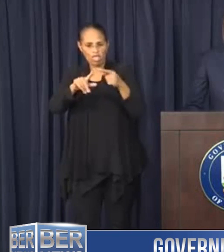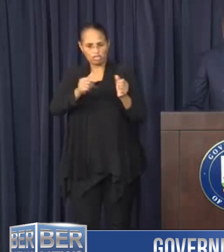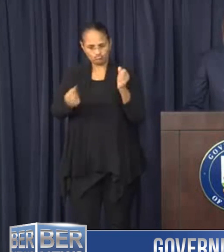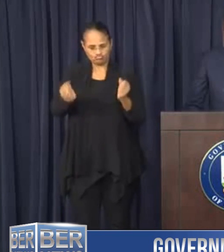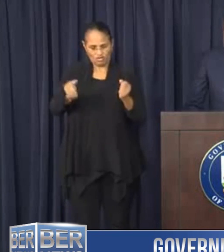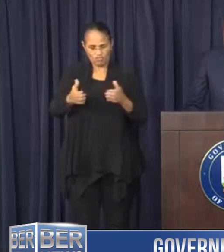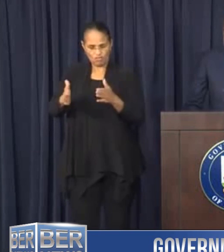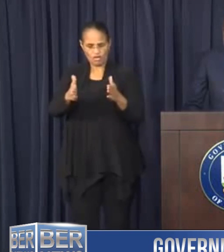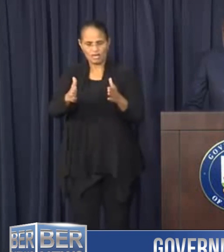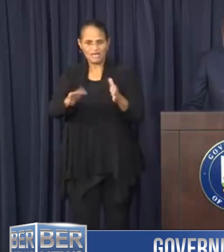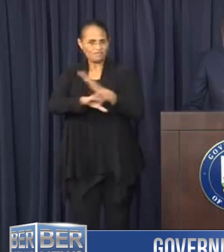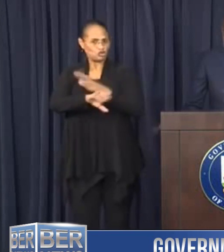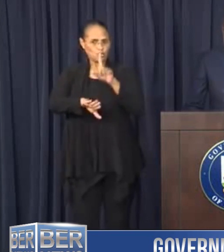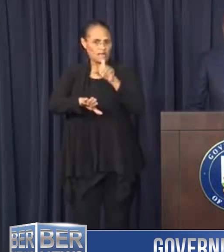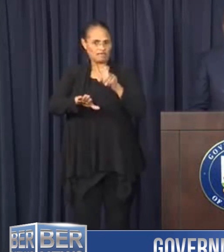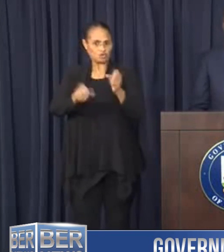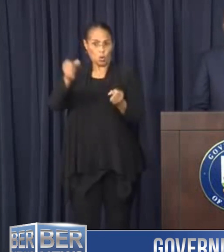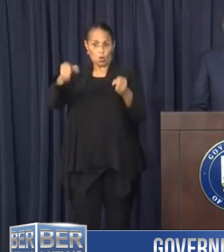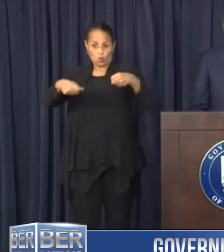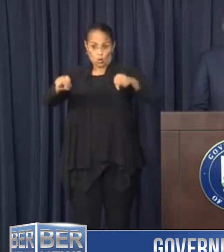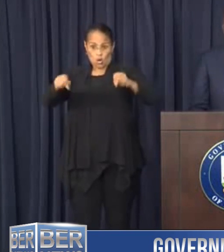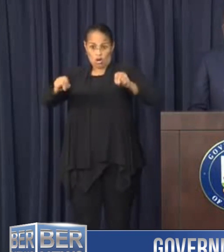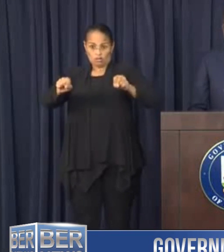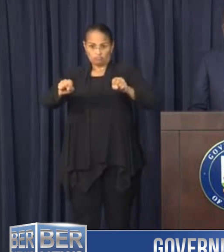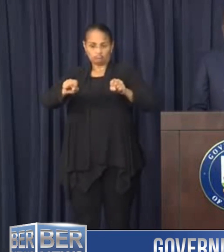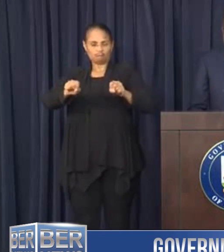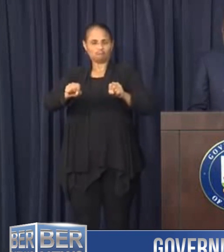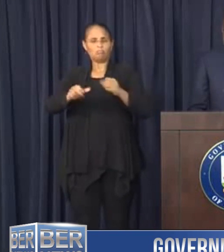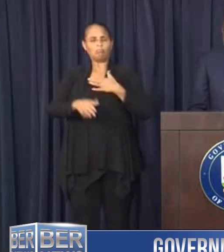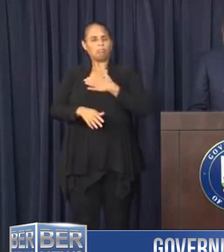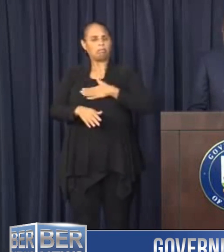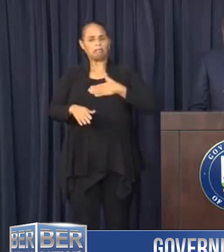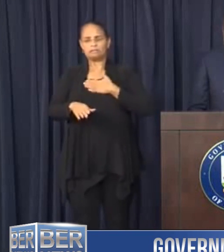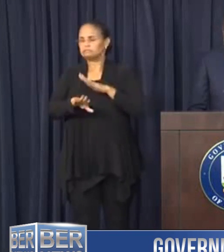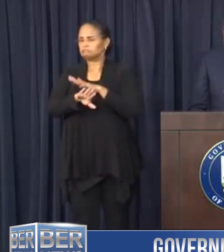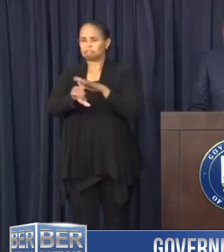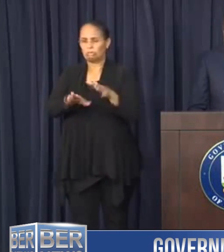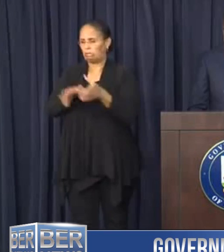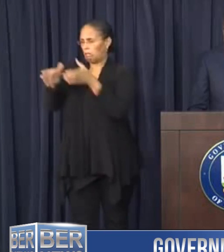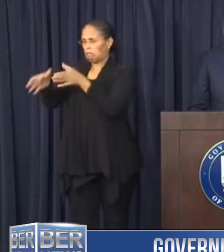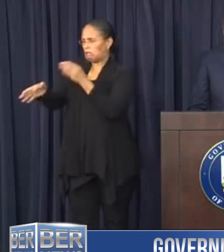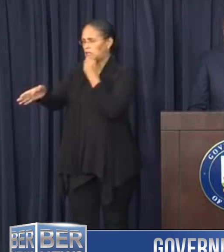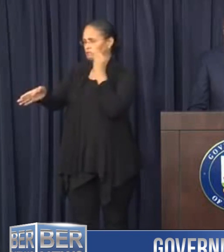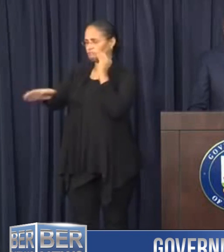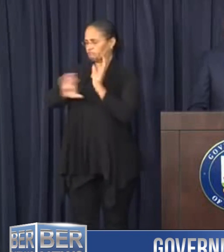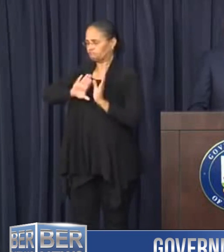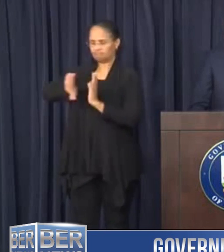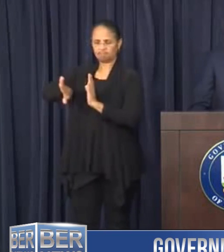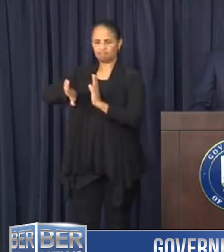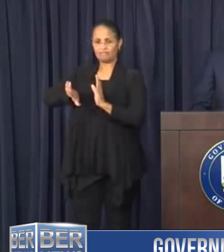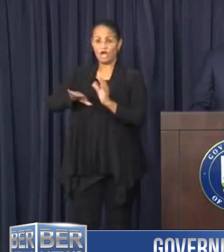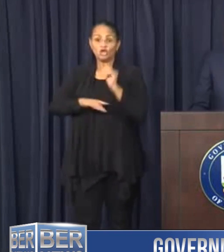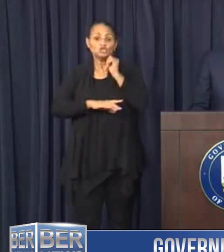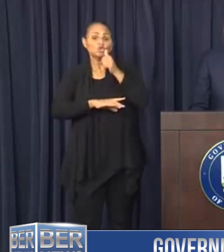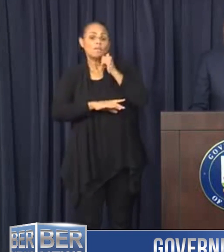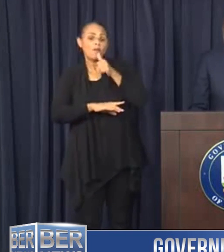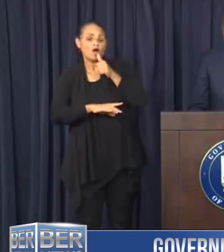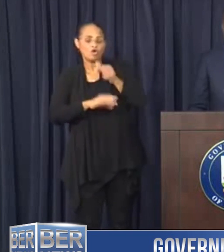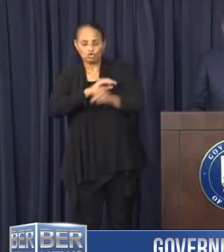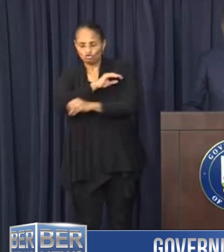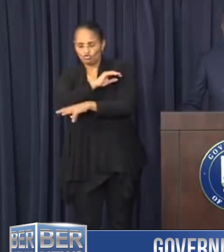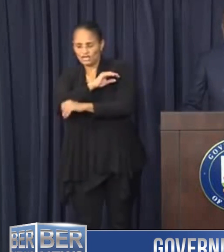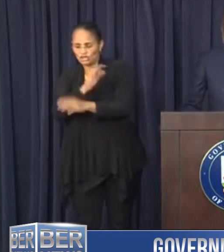If you don't have to ride your bike tomorrow, we urge you not to ride your bike tomorrow. Tomorrow, trash